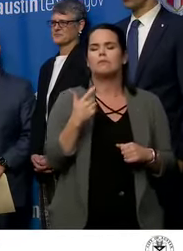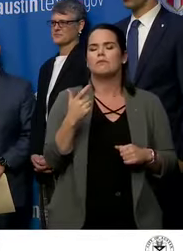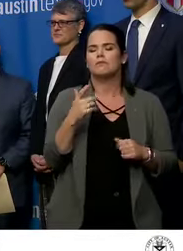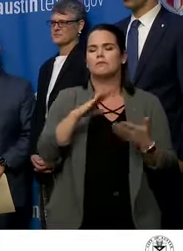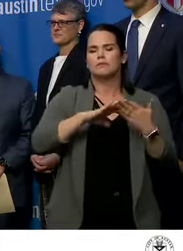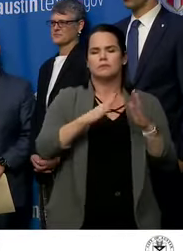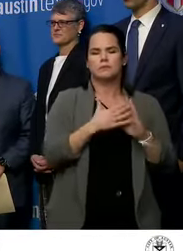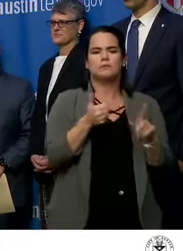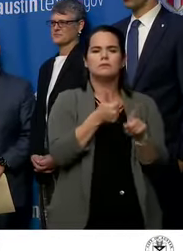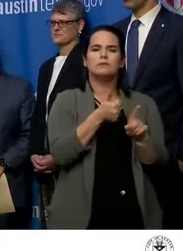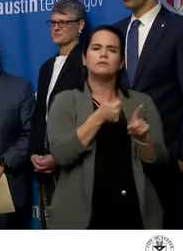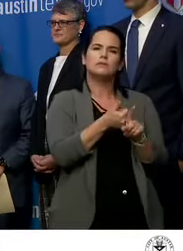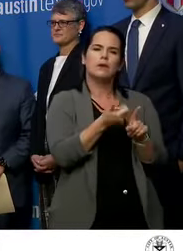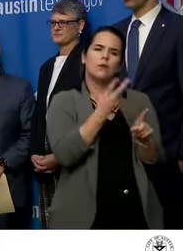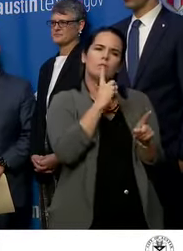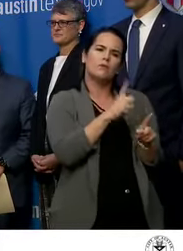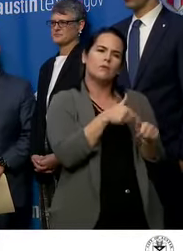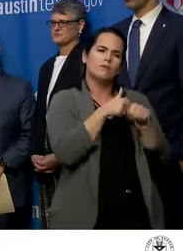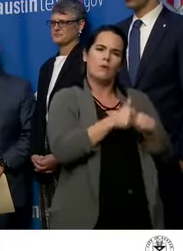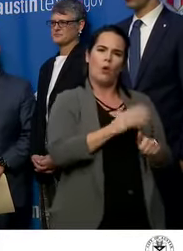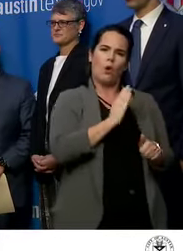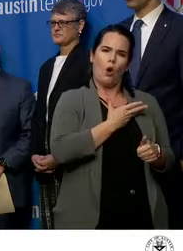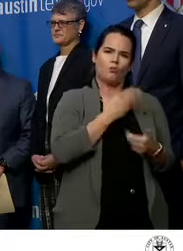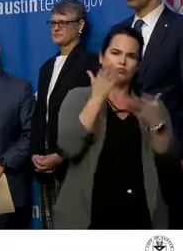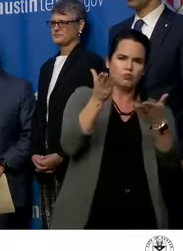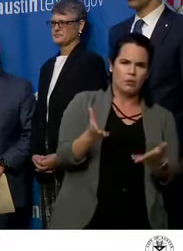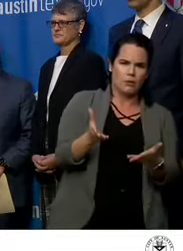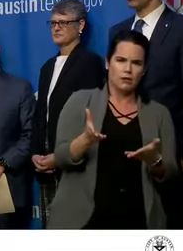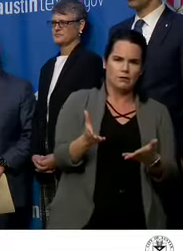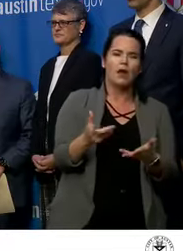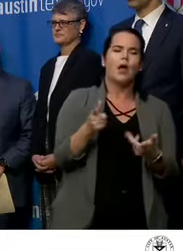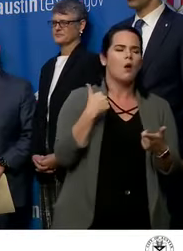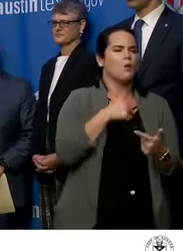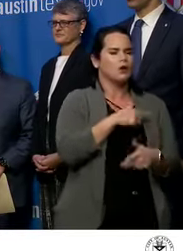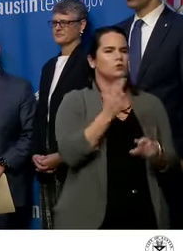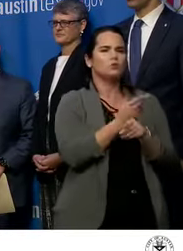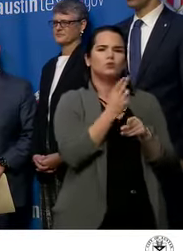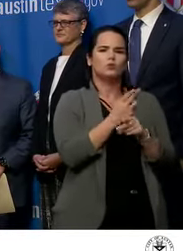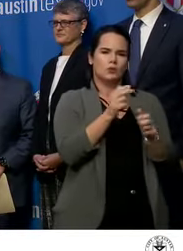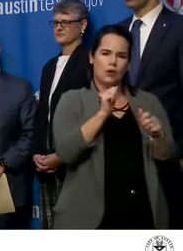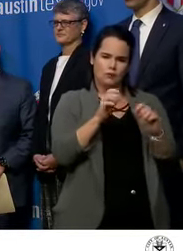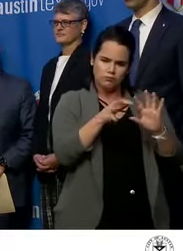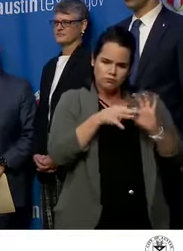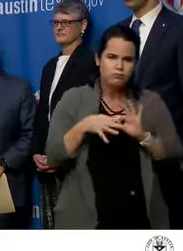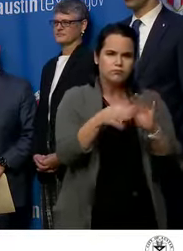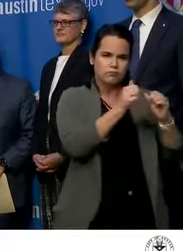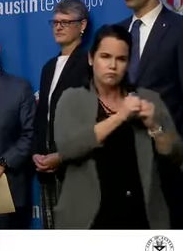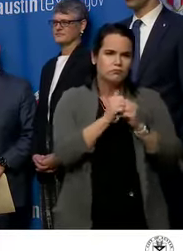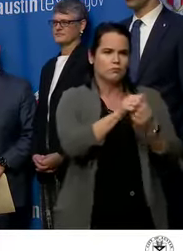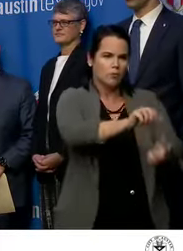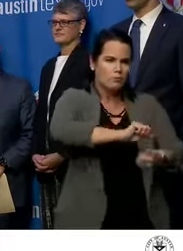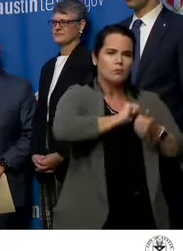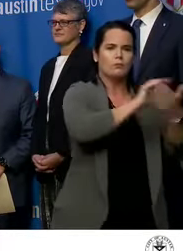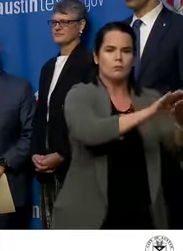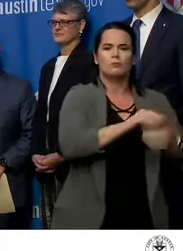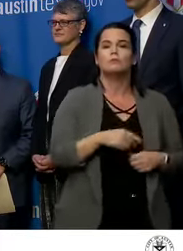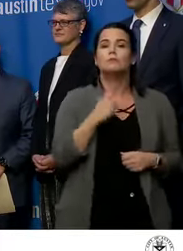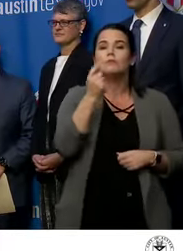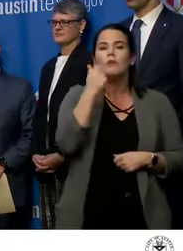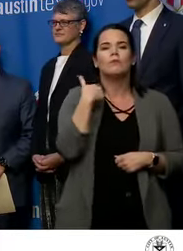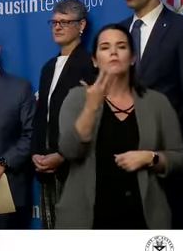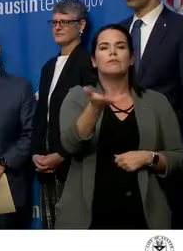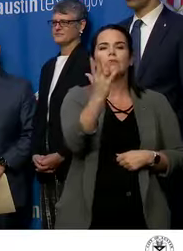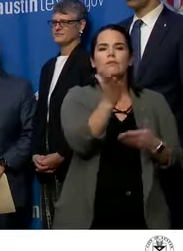to help us proceed with a coordinated response. Our plan has five phases. Phase one